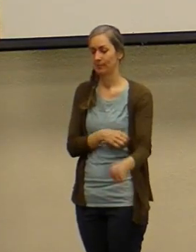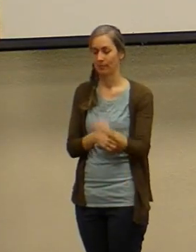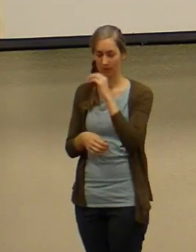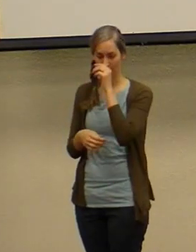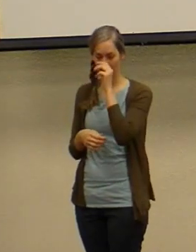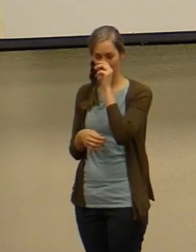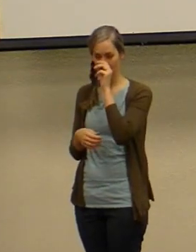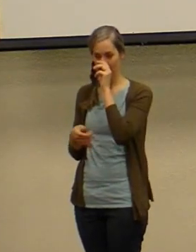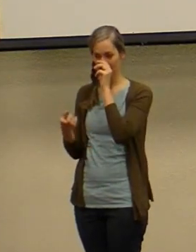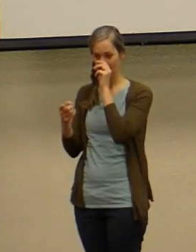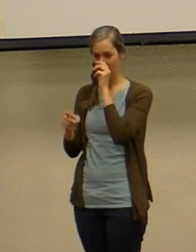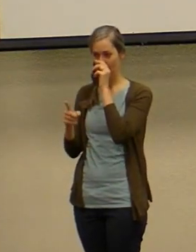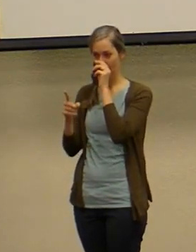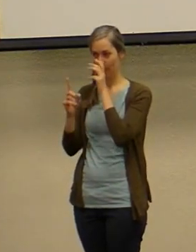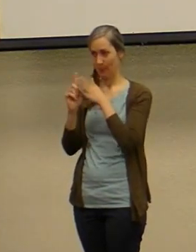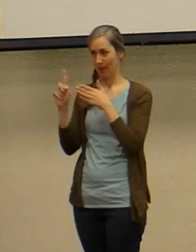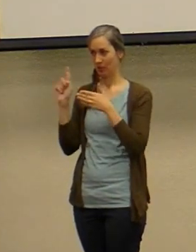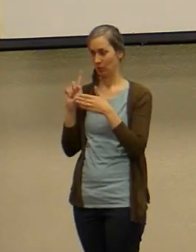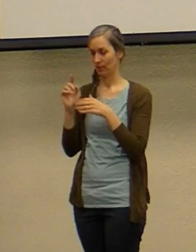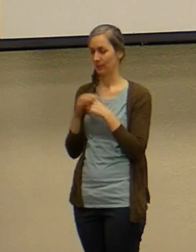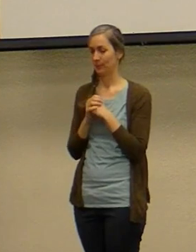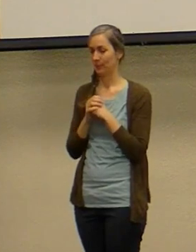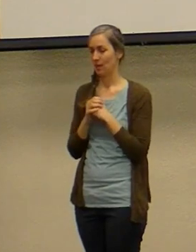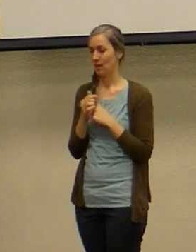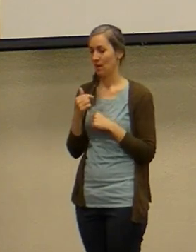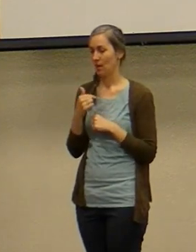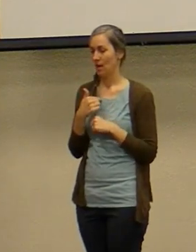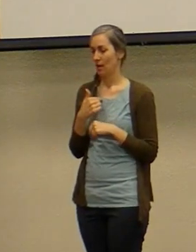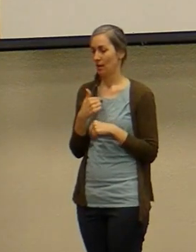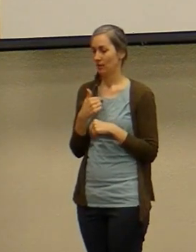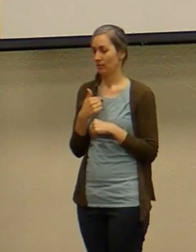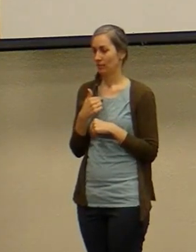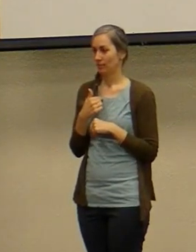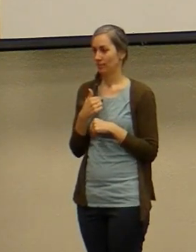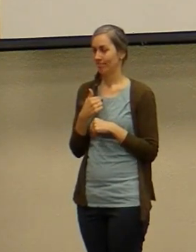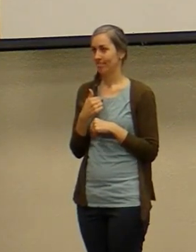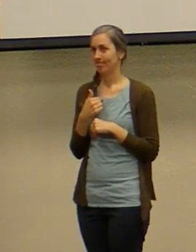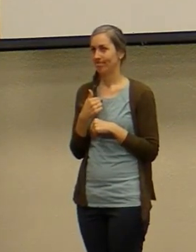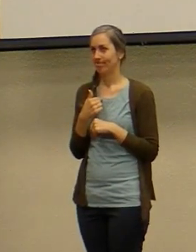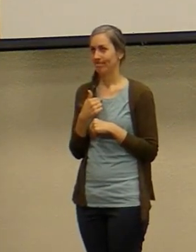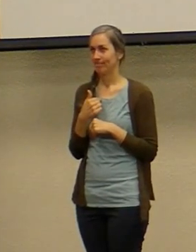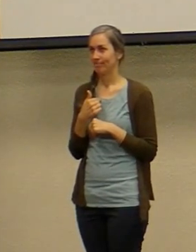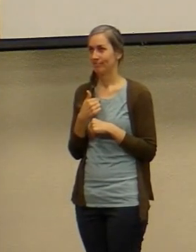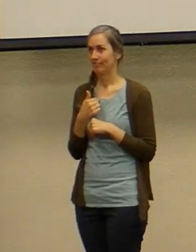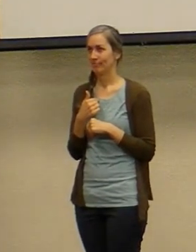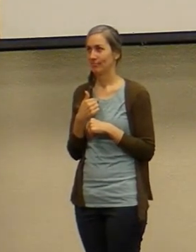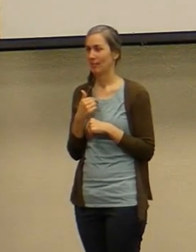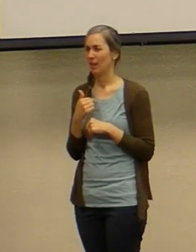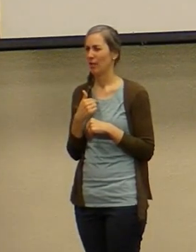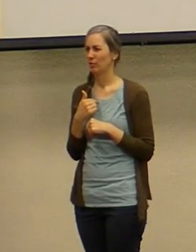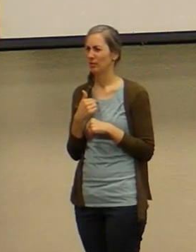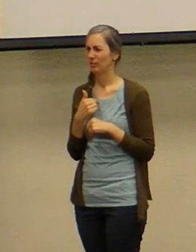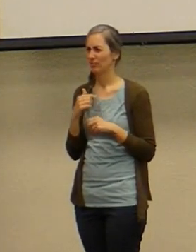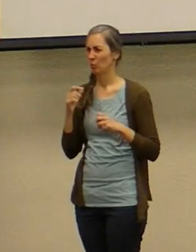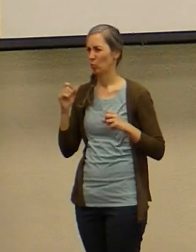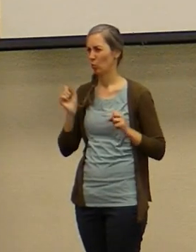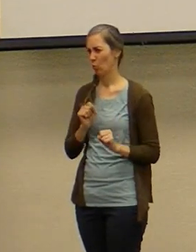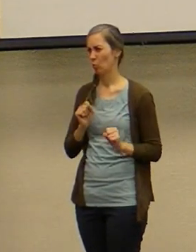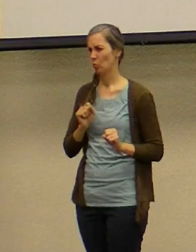happened last weekend I was being I was being very cold